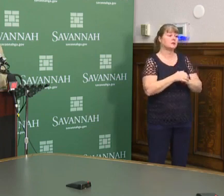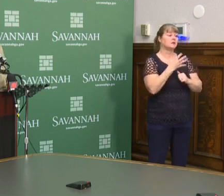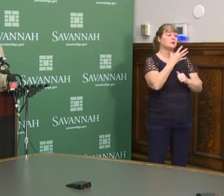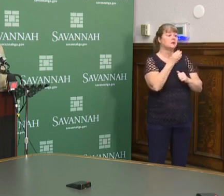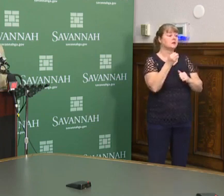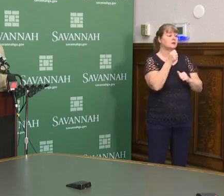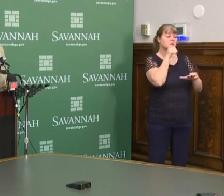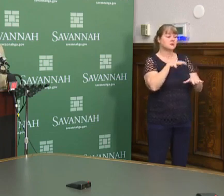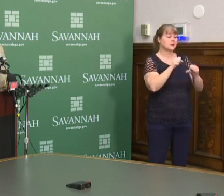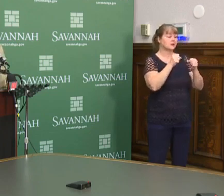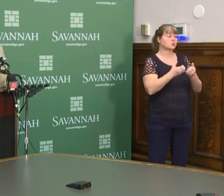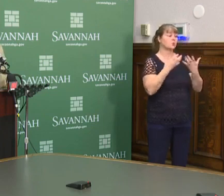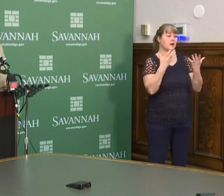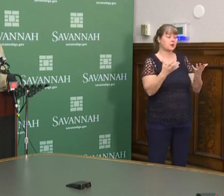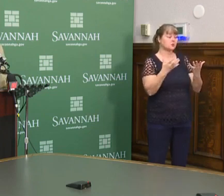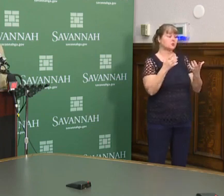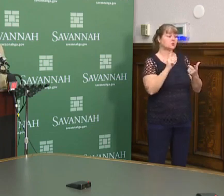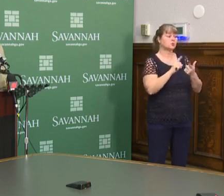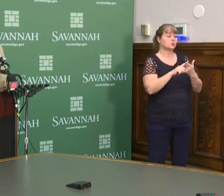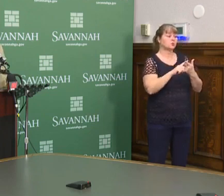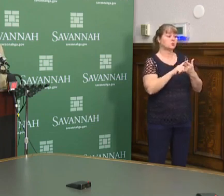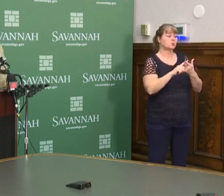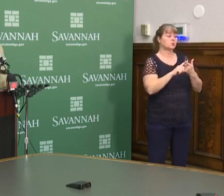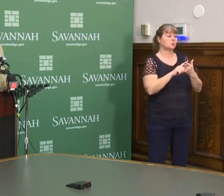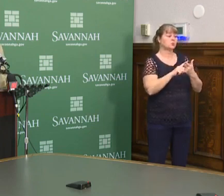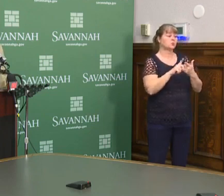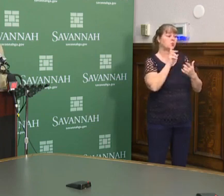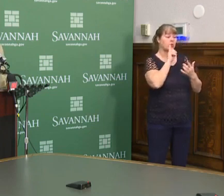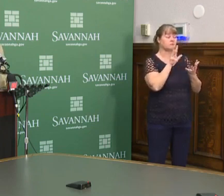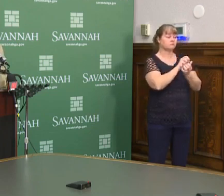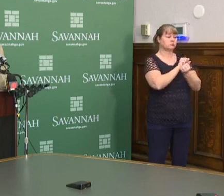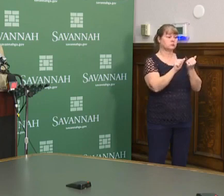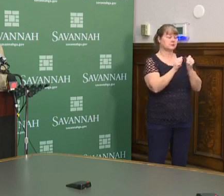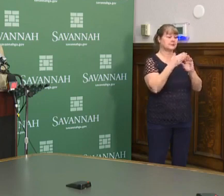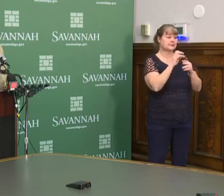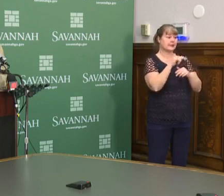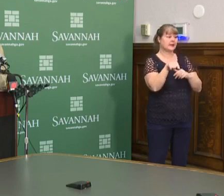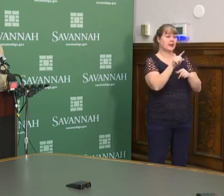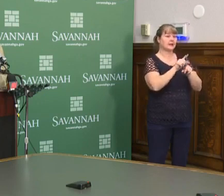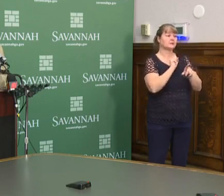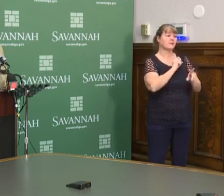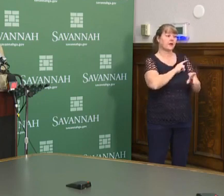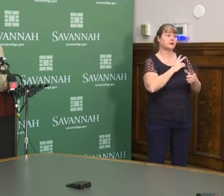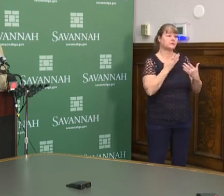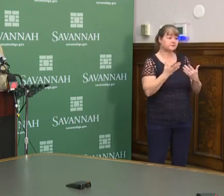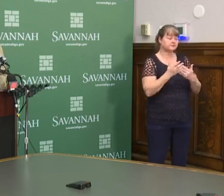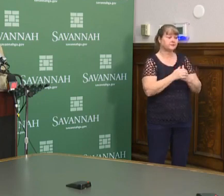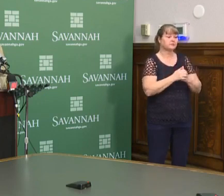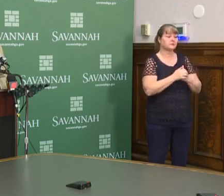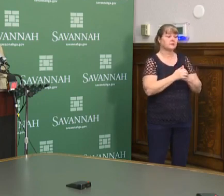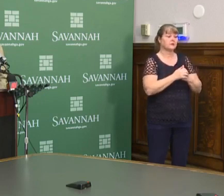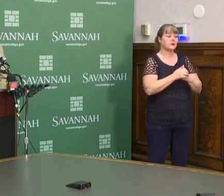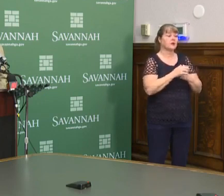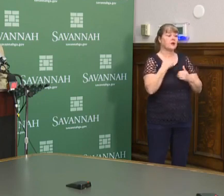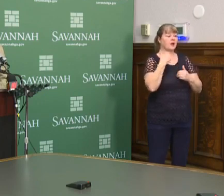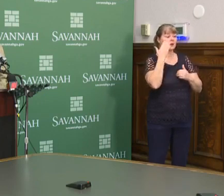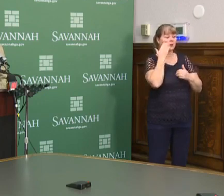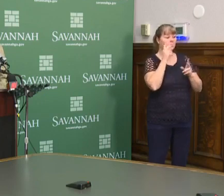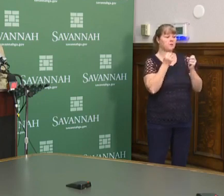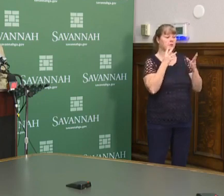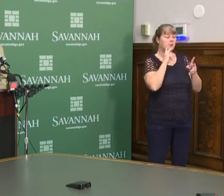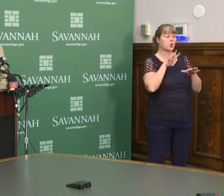and it would not take too much to wipe out a city like Savannah. Um, I know it is nerve wracking.